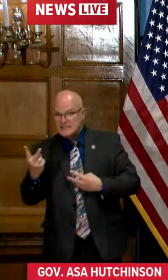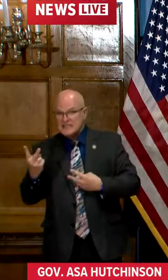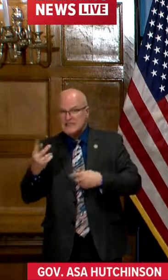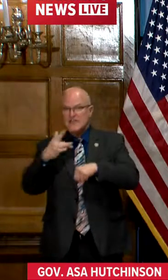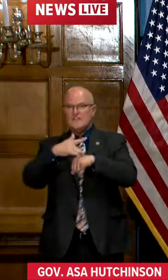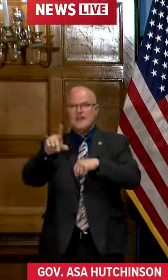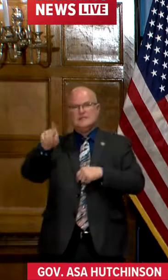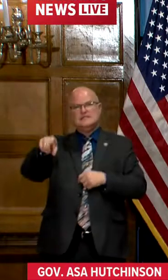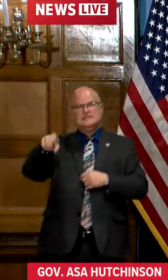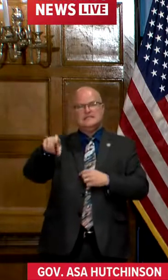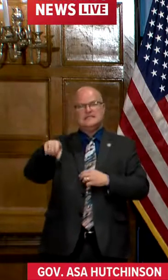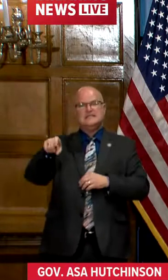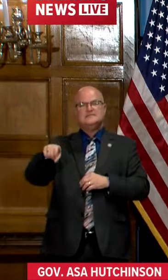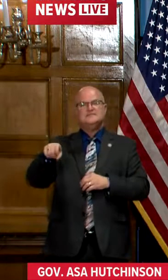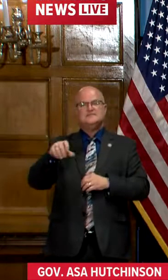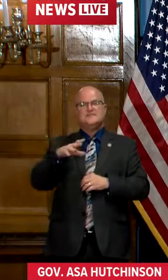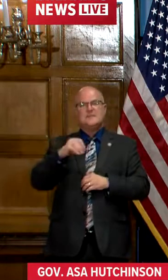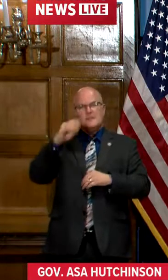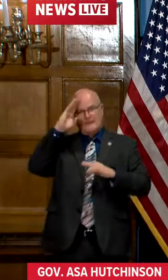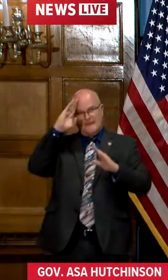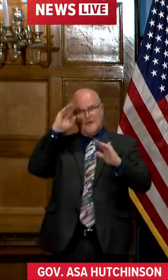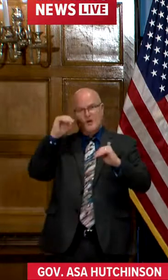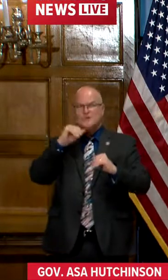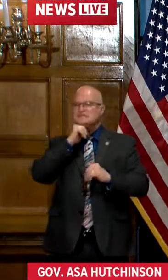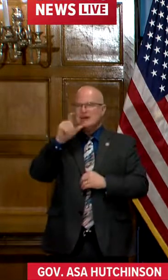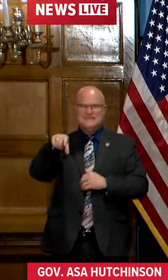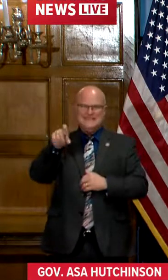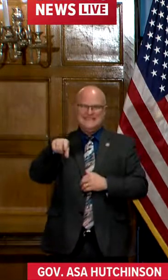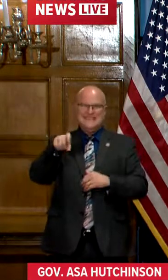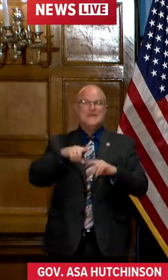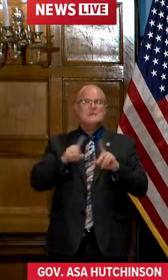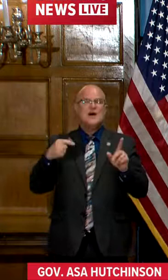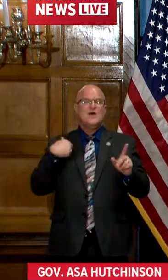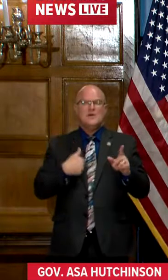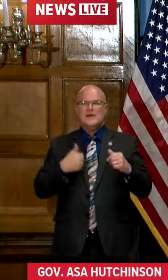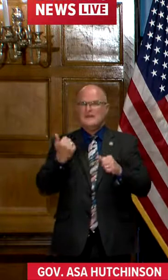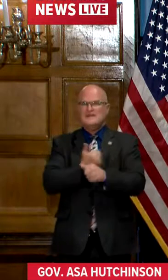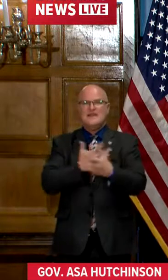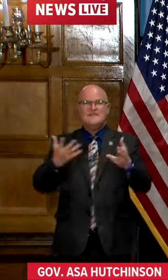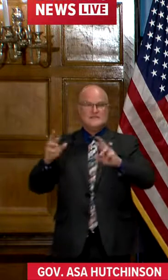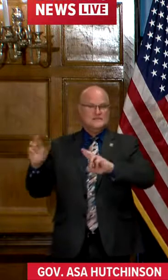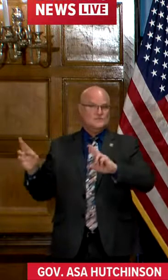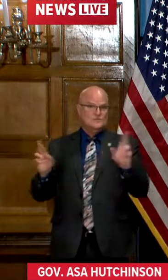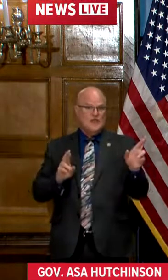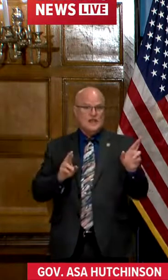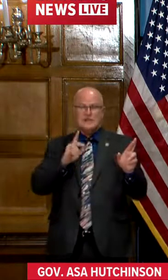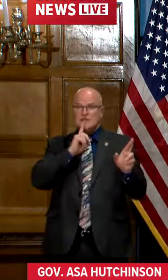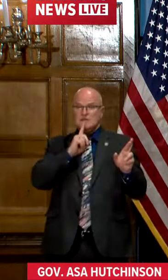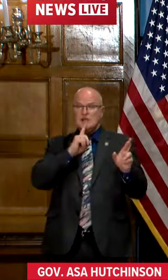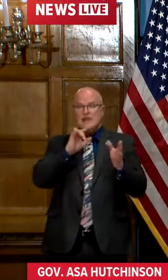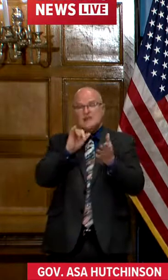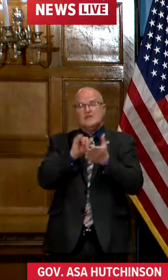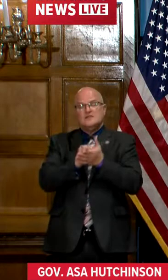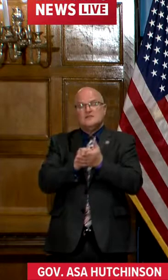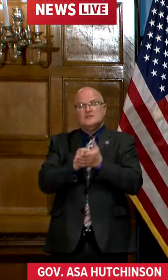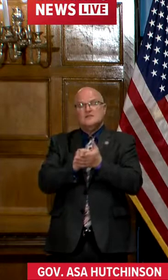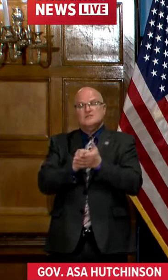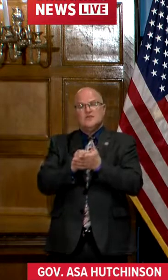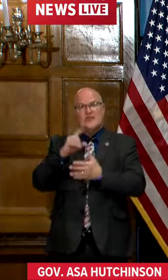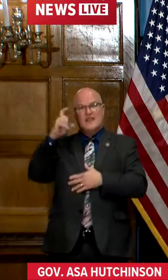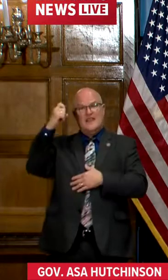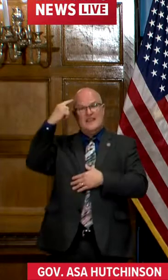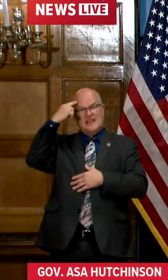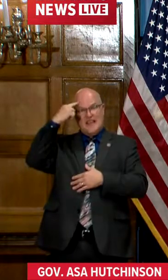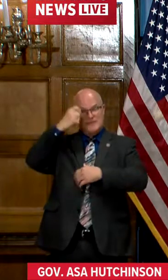as needed. Hopefully it will not be needed, but we have everything in place to make sure that the